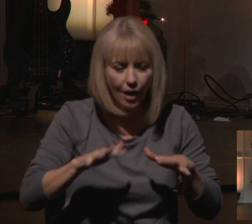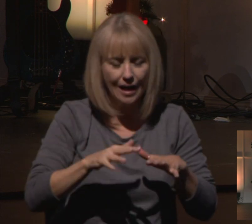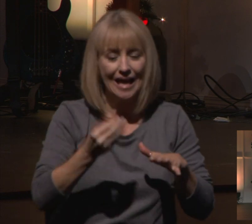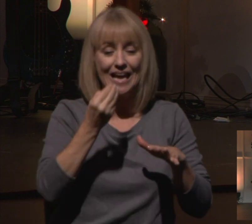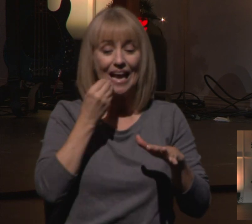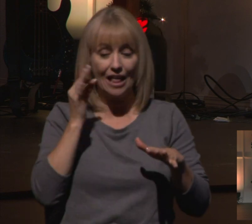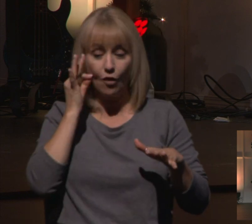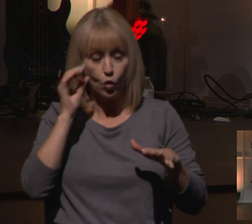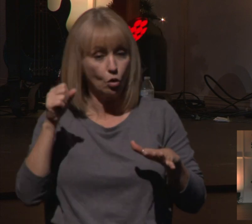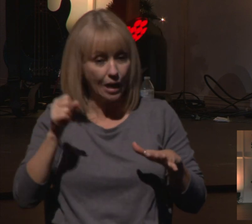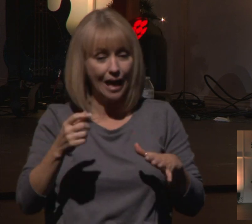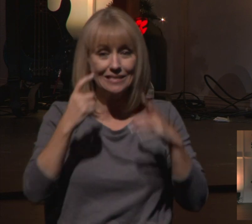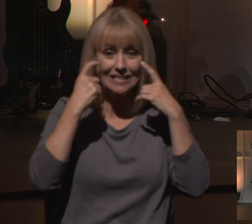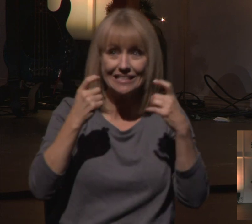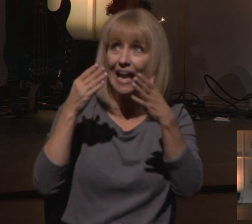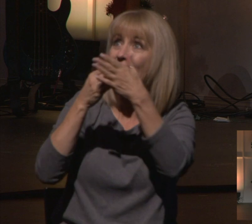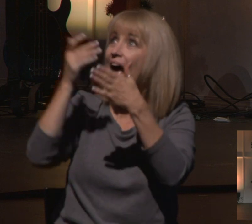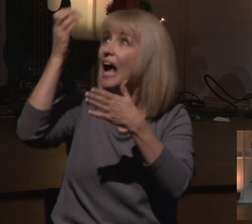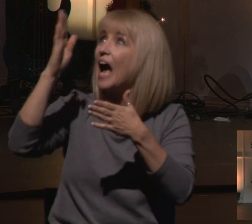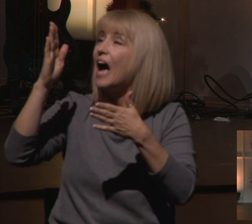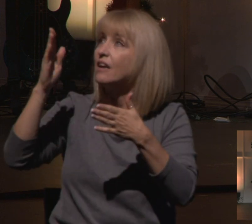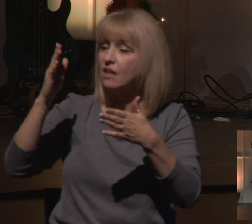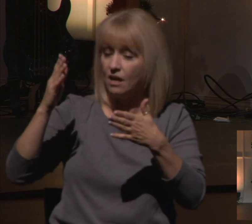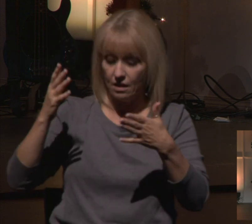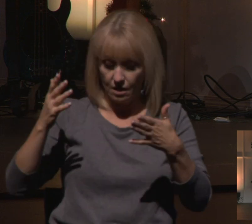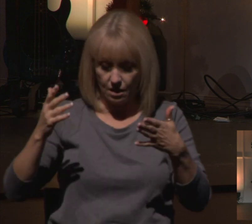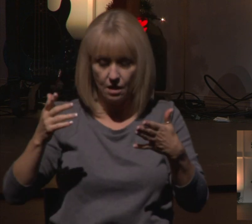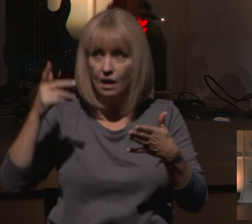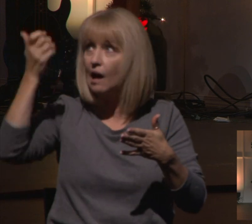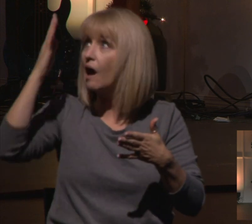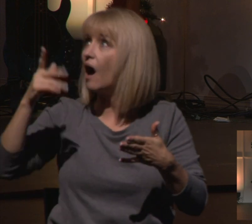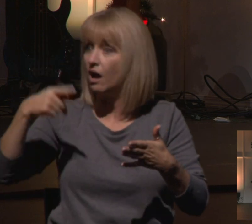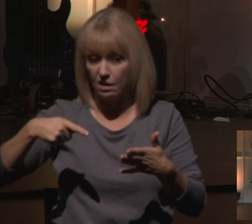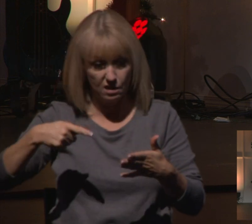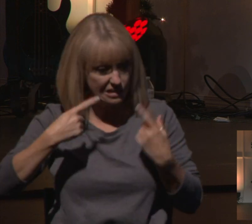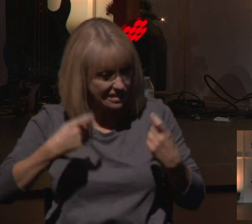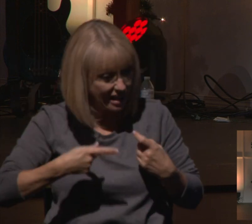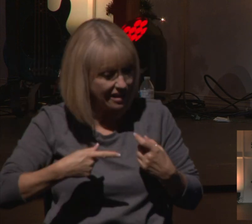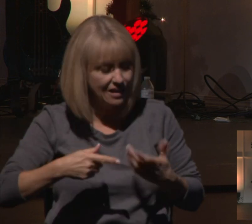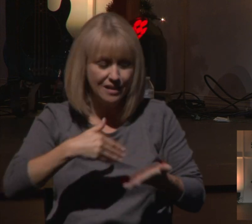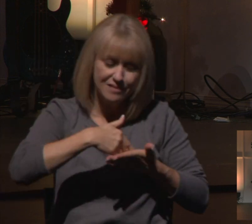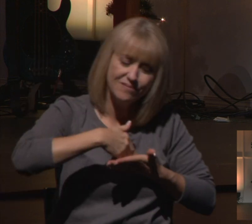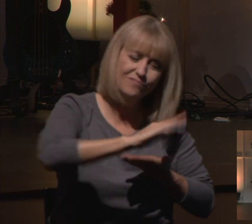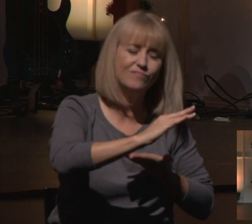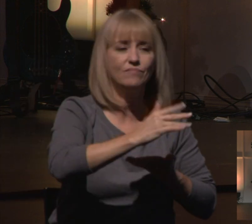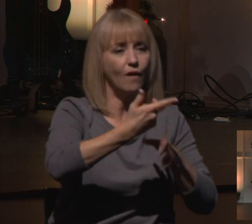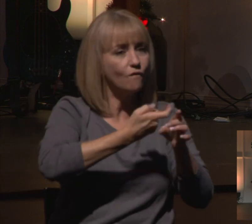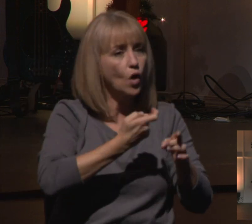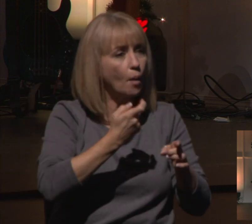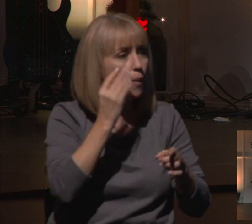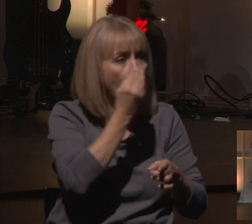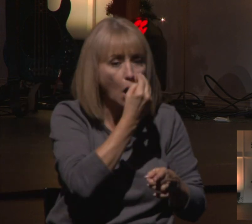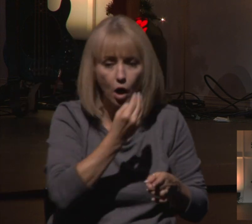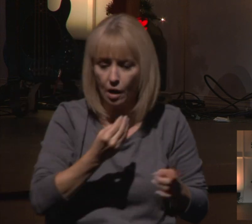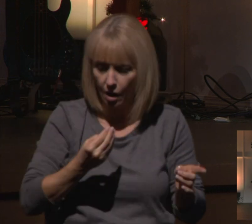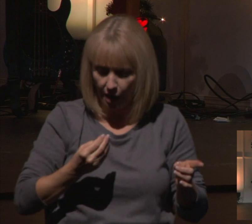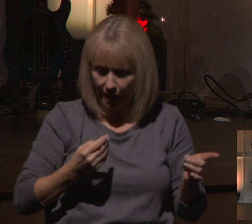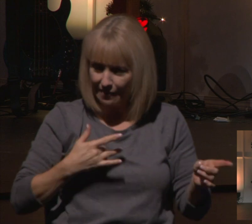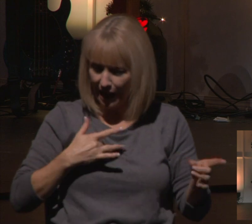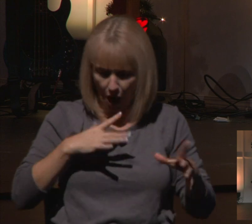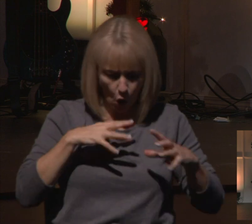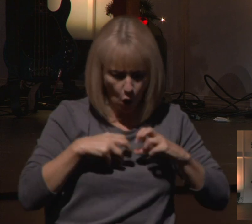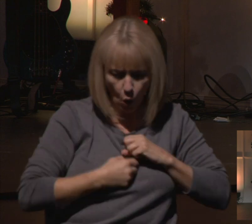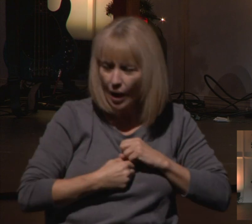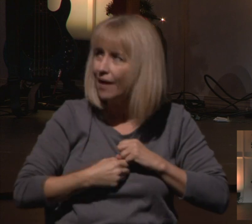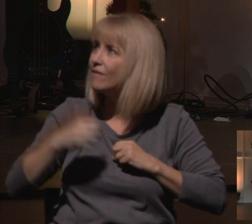against God, they abandon their relationship with God, so God boots them out of the garden, and then there's this grief that happens, where God begins to say,